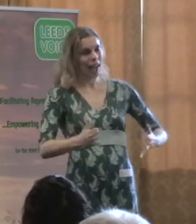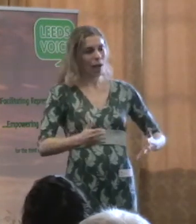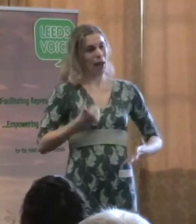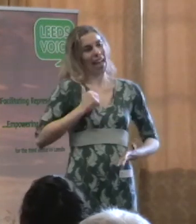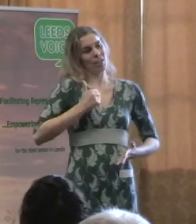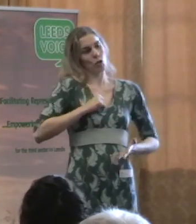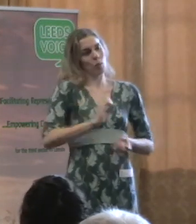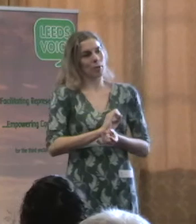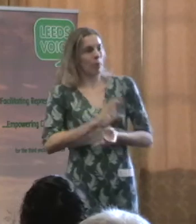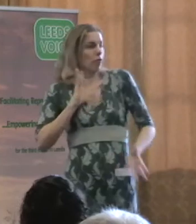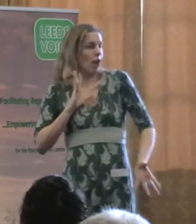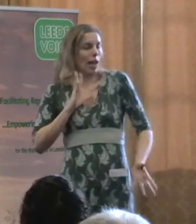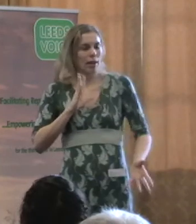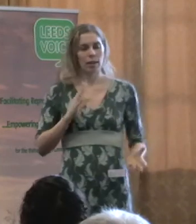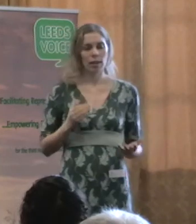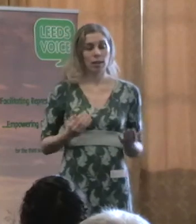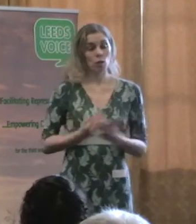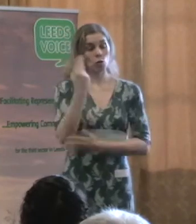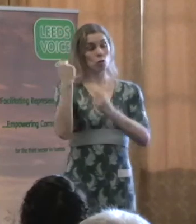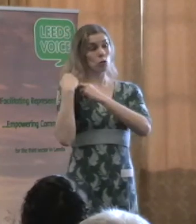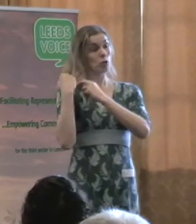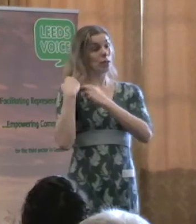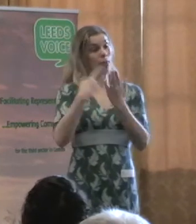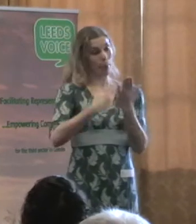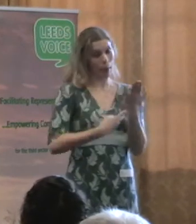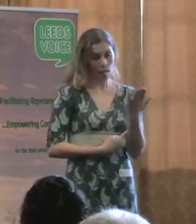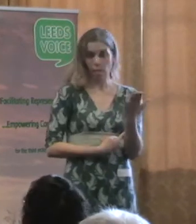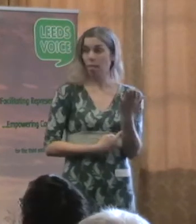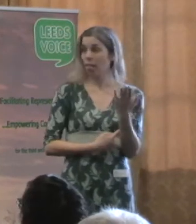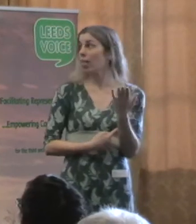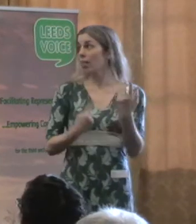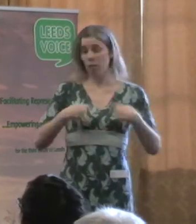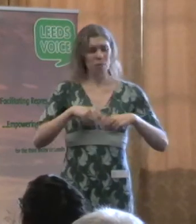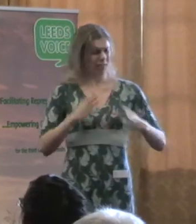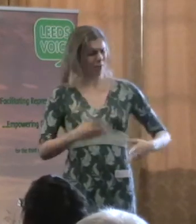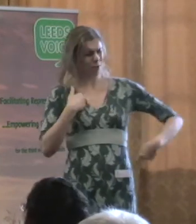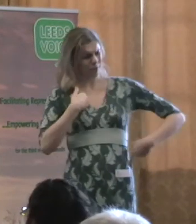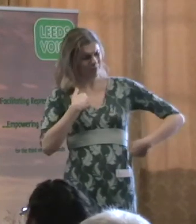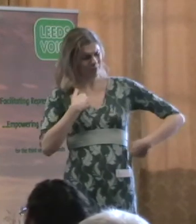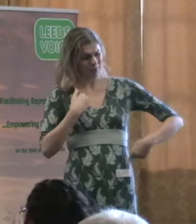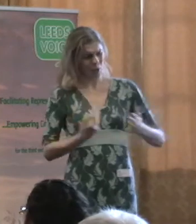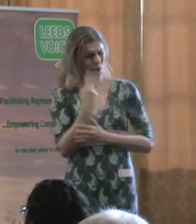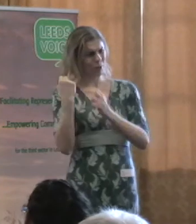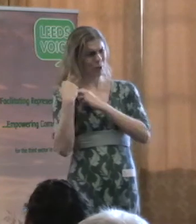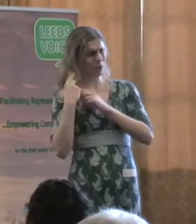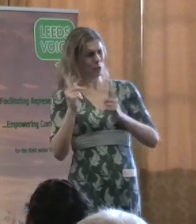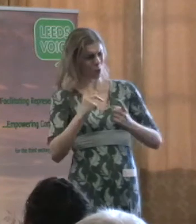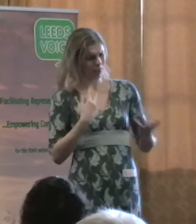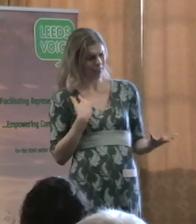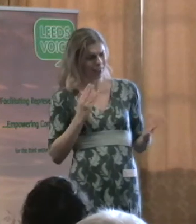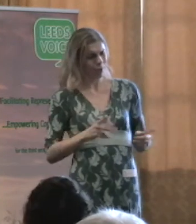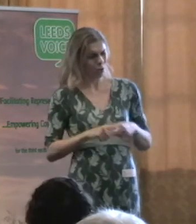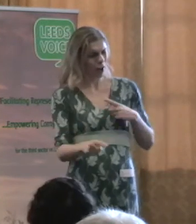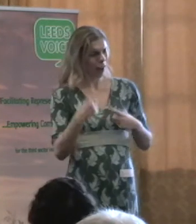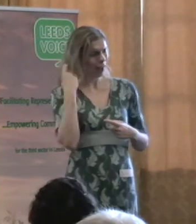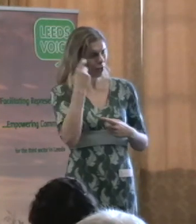are set out in the bill, and we are going to have to grapple with them to try and understand those new duties. And